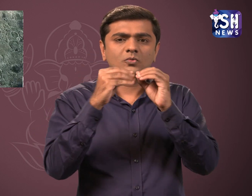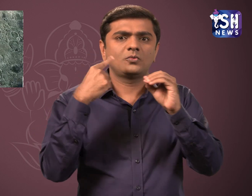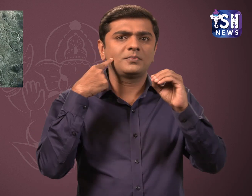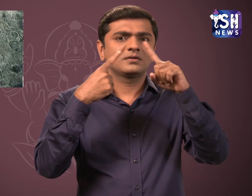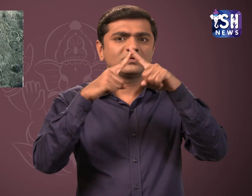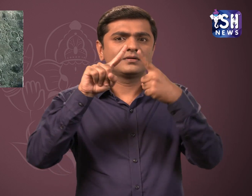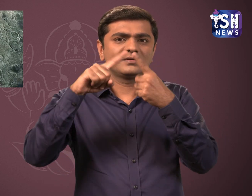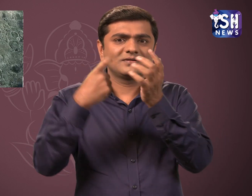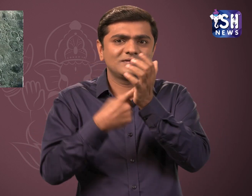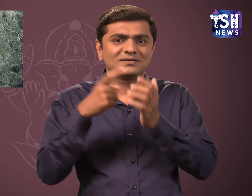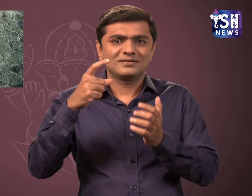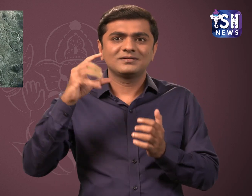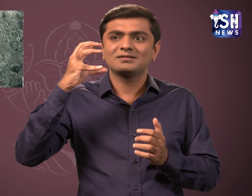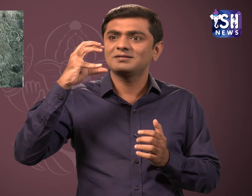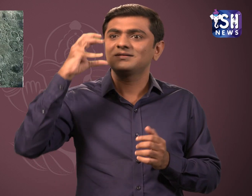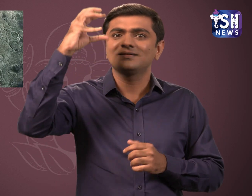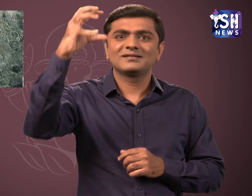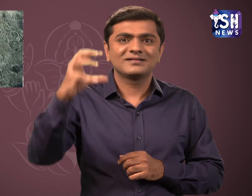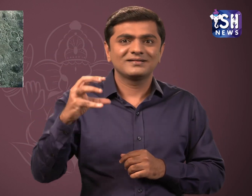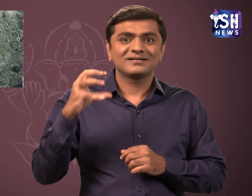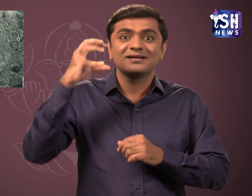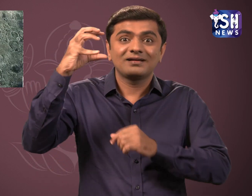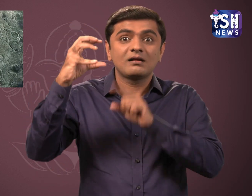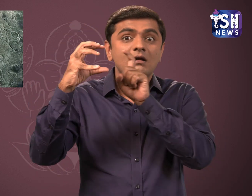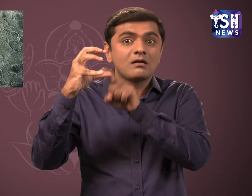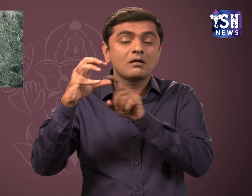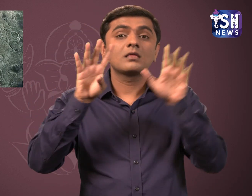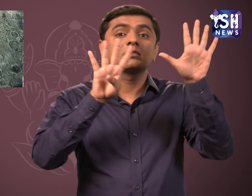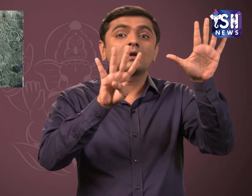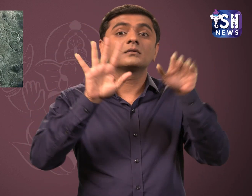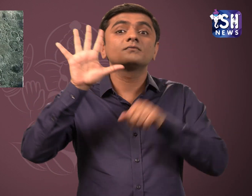The orbiter is where 95% of the work will be carried out.